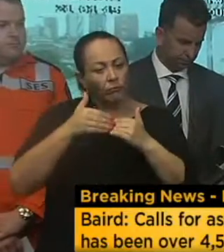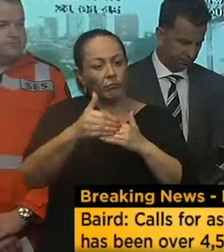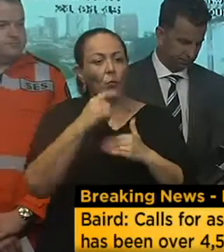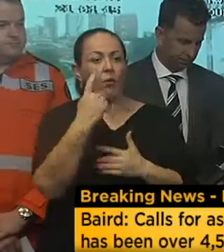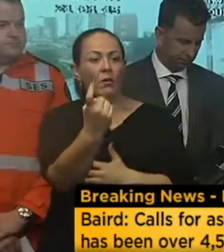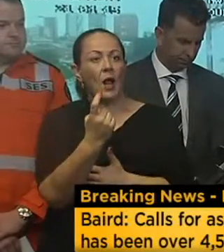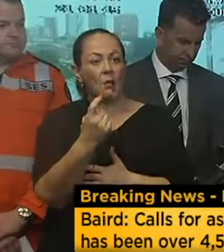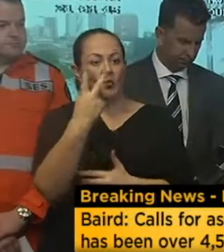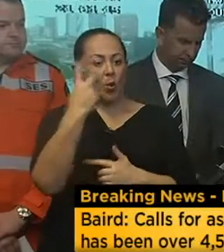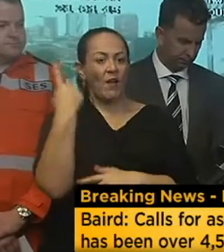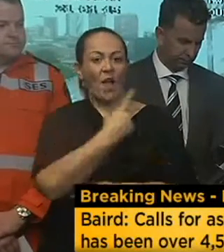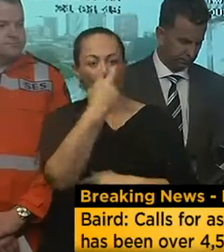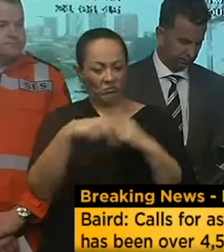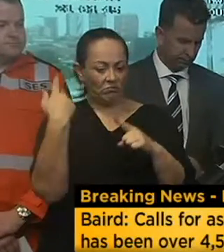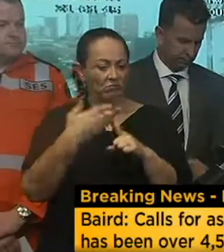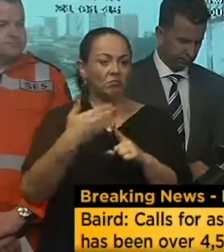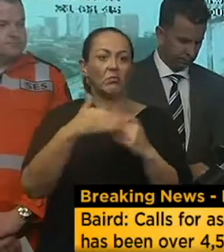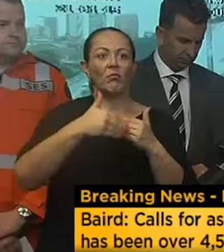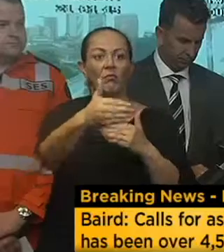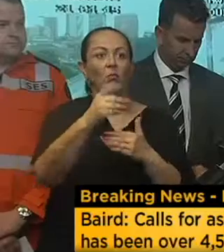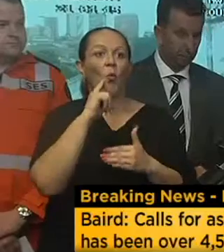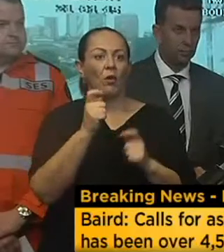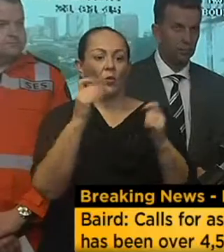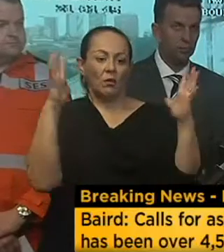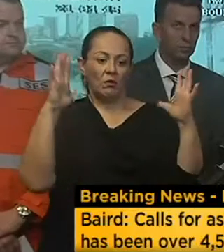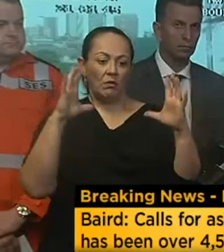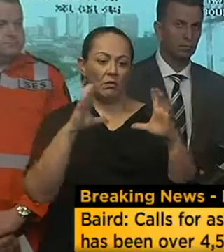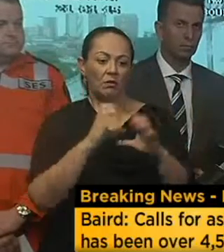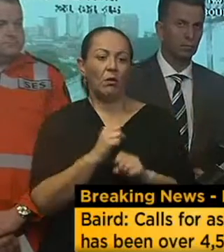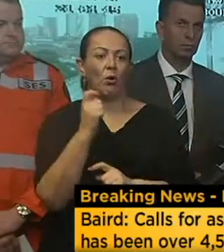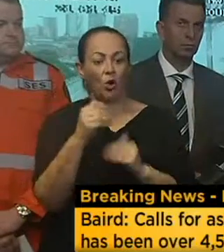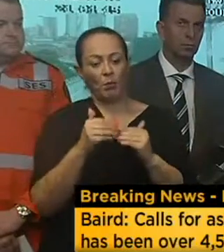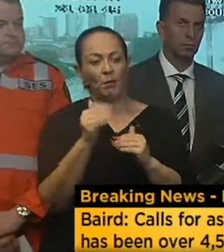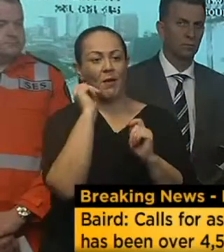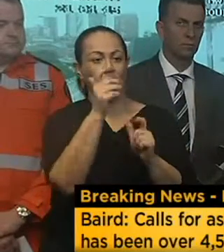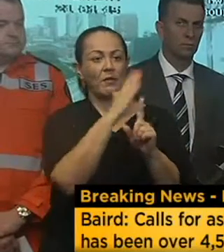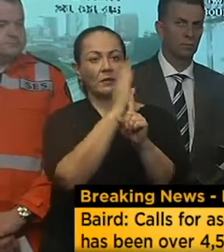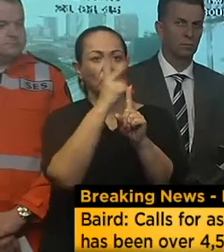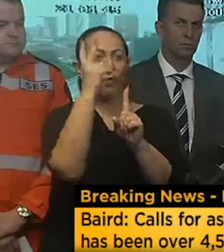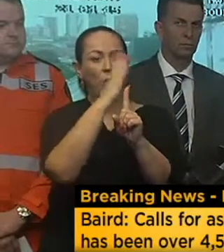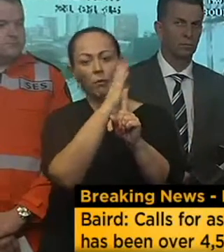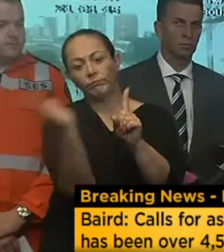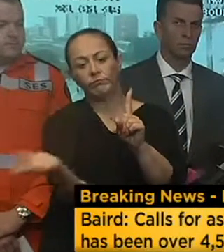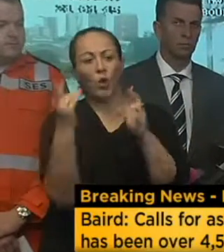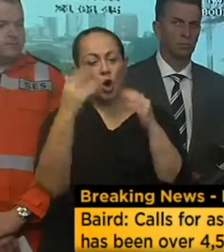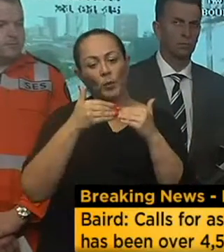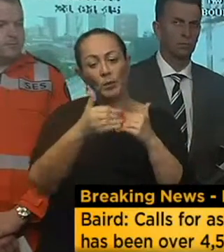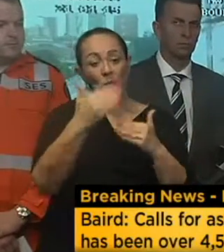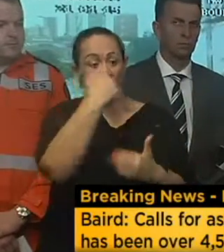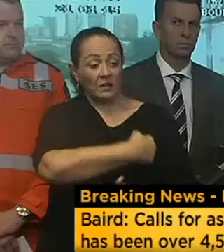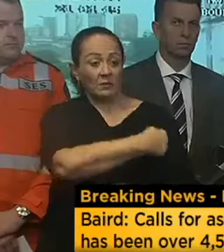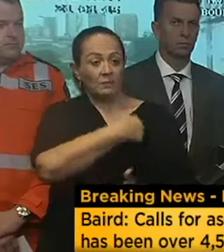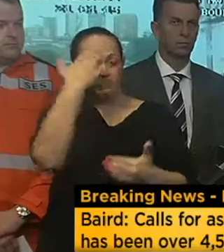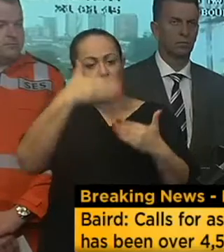particularly over the next 12 hours. The hope is that it starts to ease from midnight tonight but there is no guarantee so